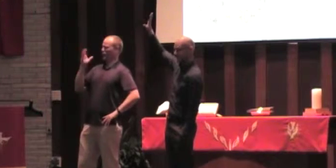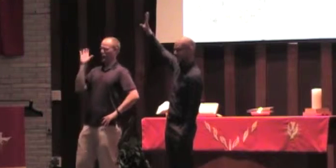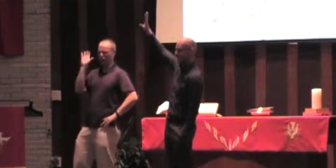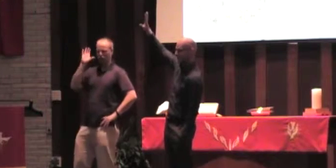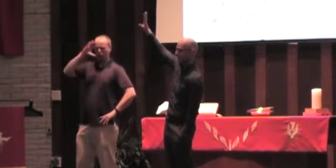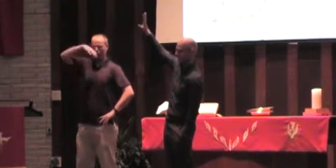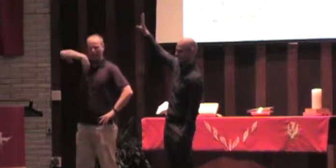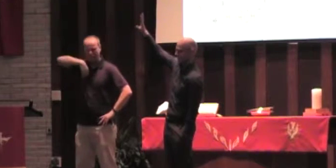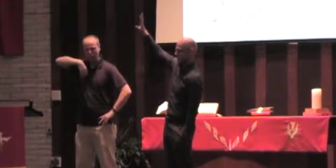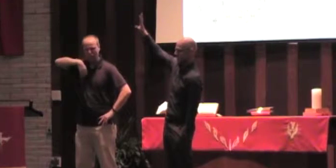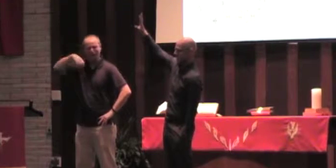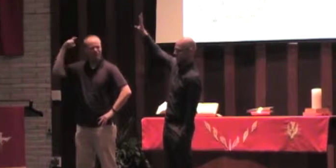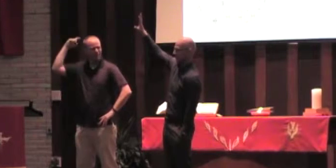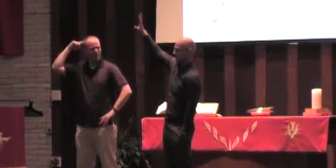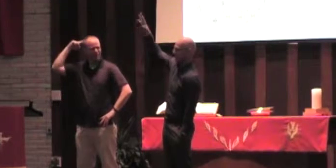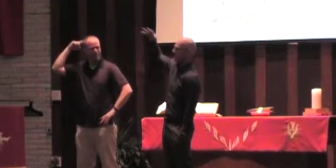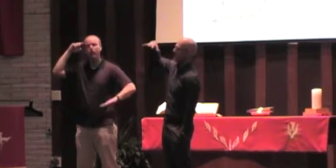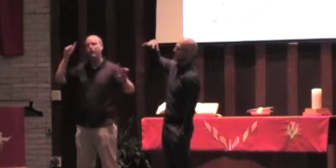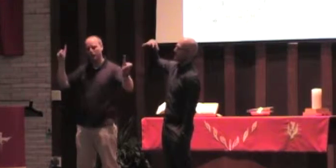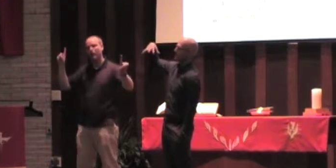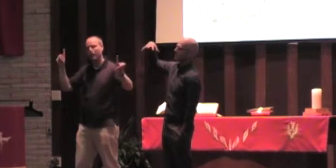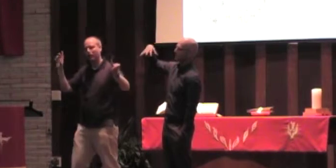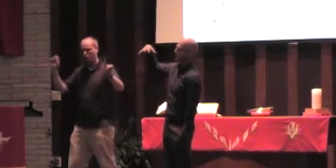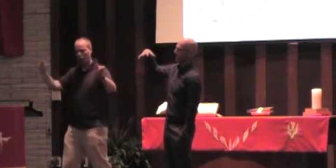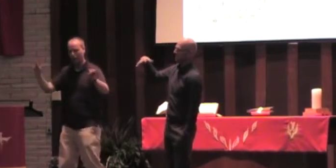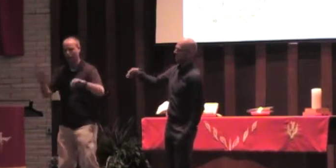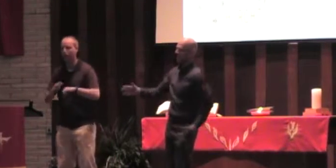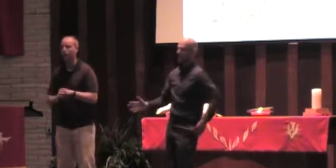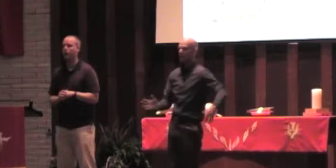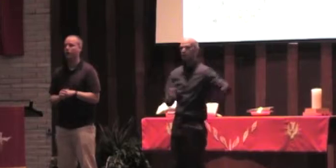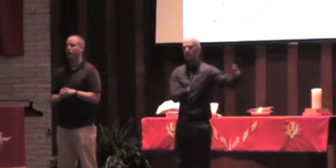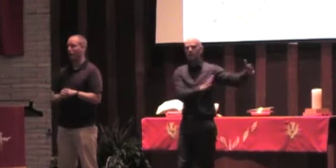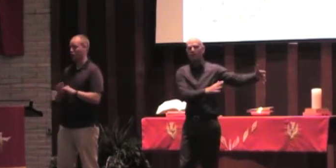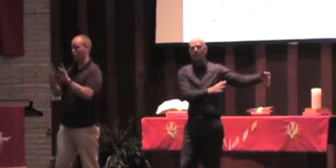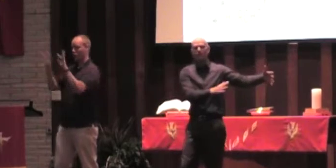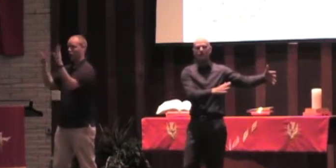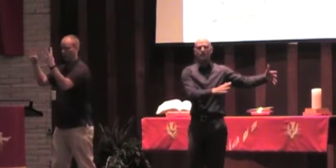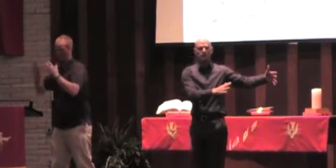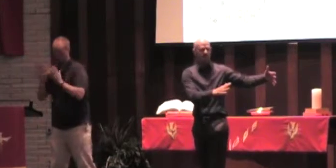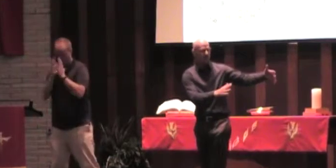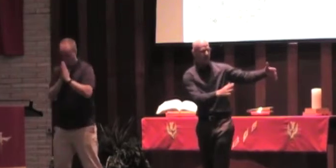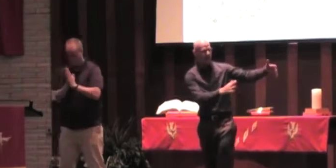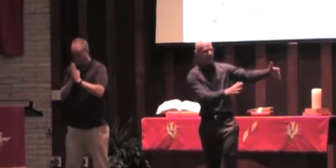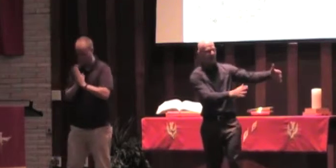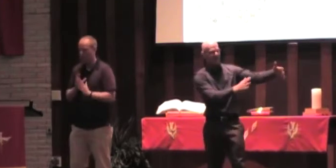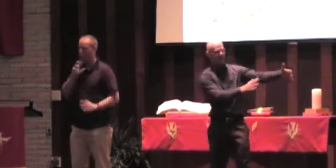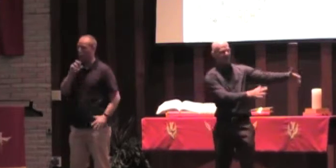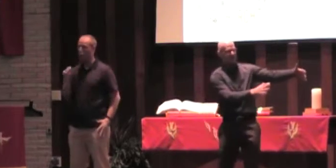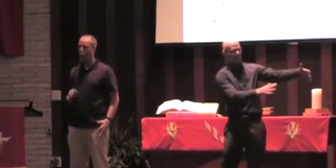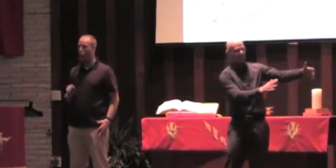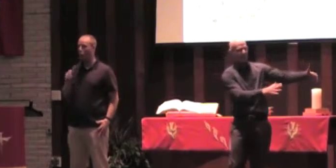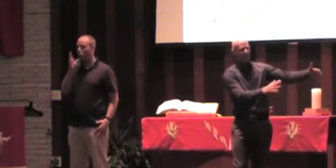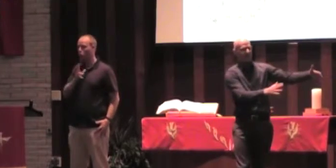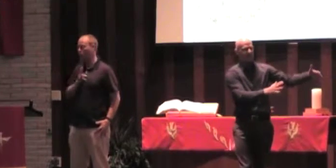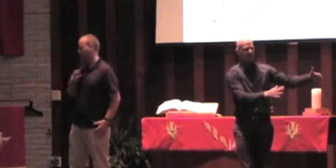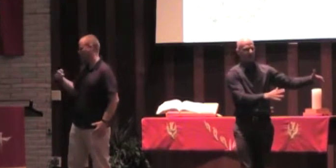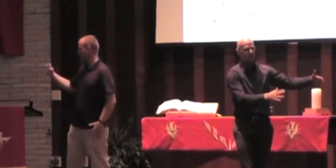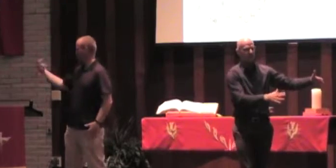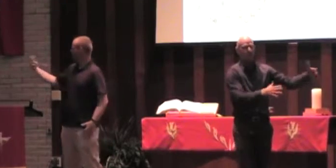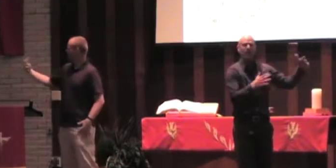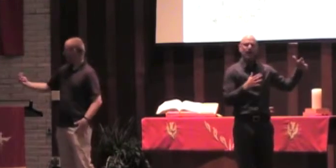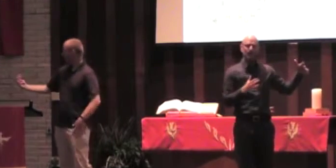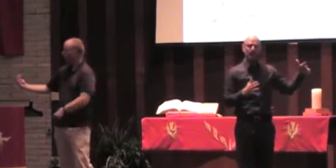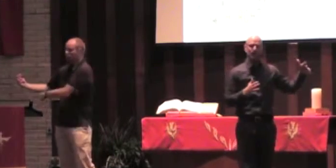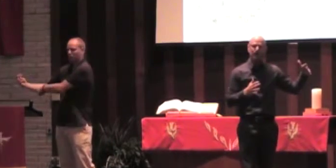okay, because that's exactly what I did. But in that moment as we prayed, an elderly woman who was having a picnic beside the